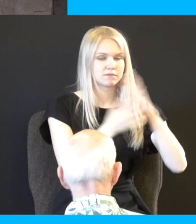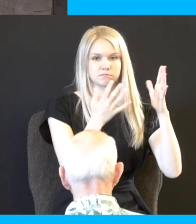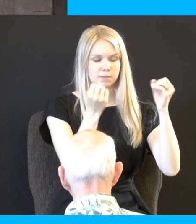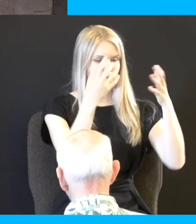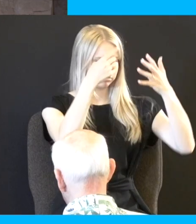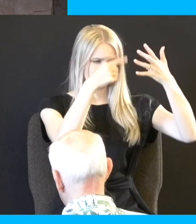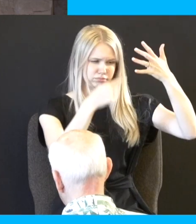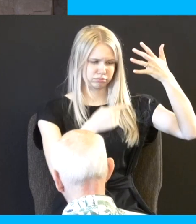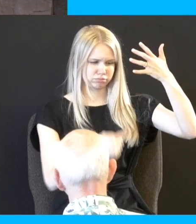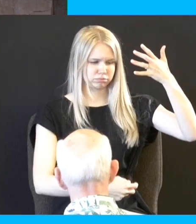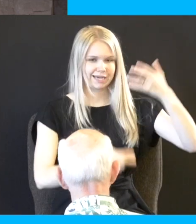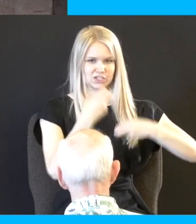now you're all waiting for me in Isaiah 53